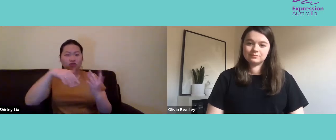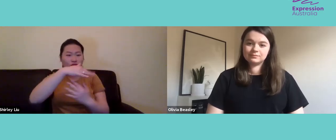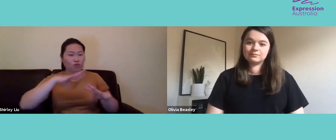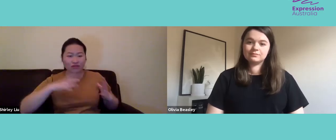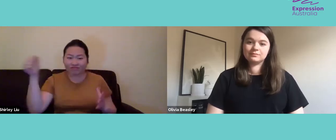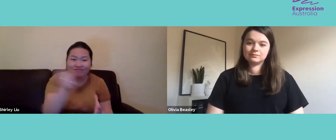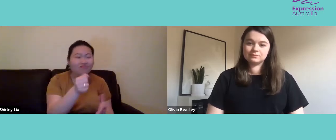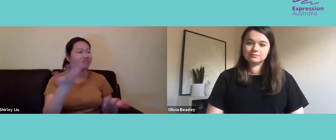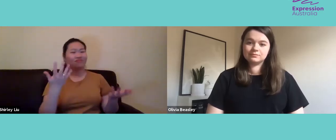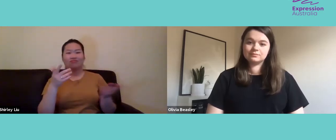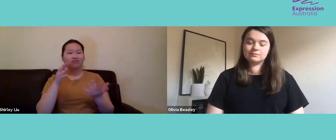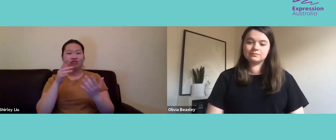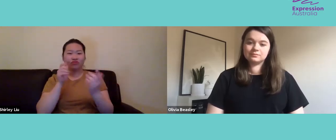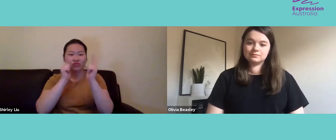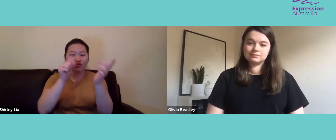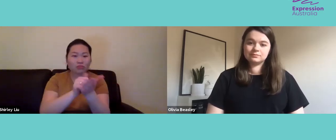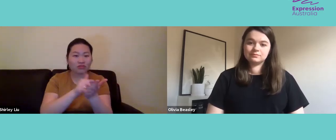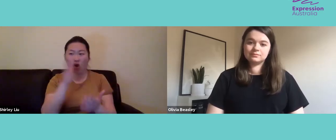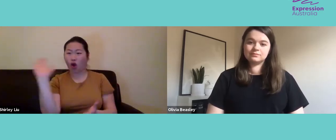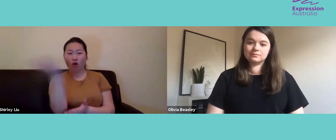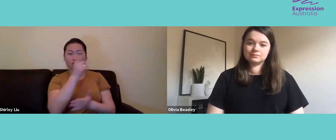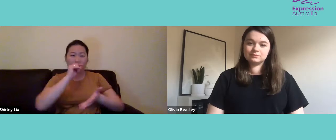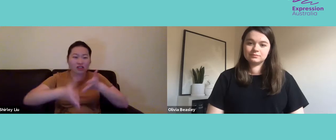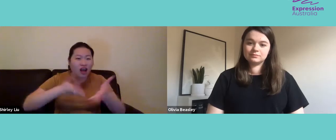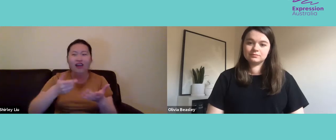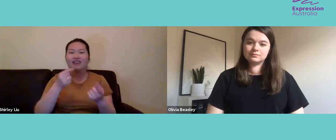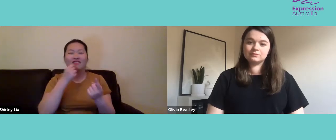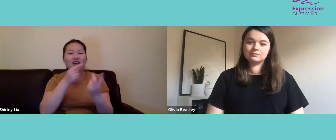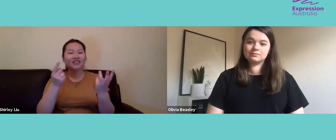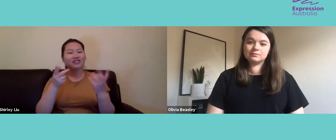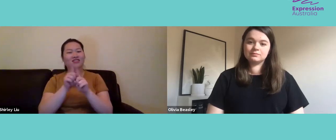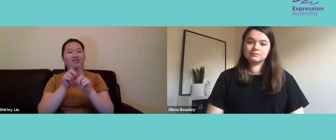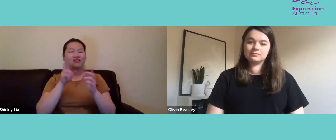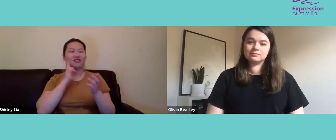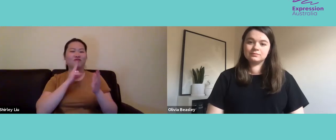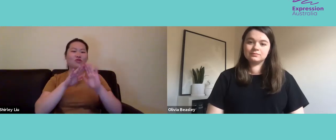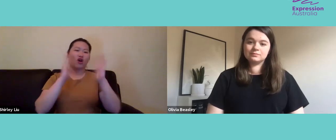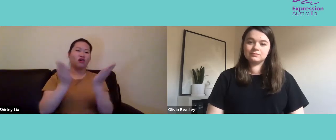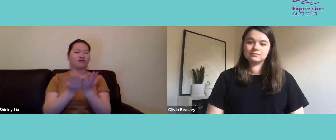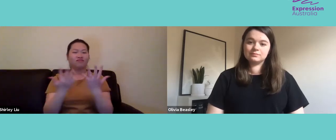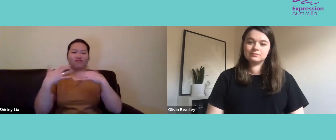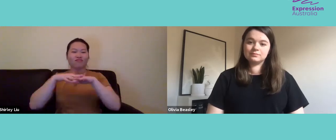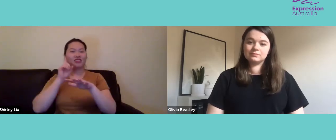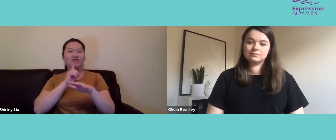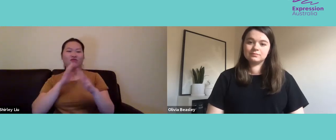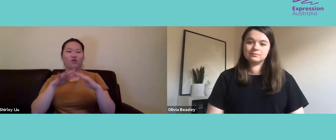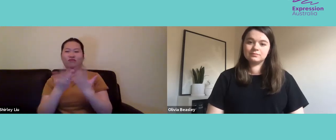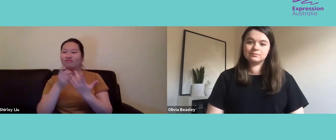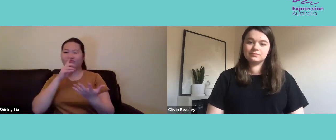for people who are deaf, to be able to access the community in which other people within the